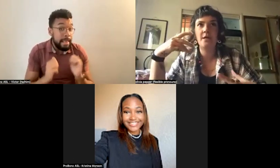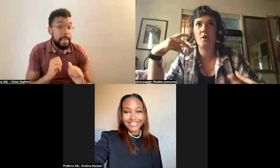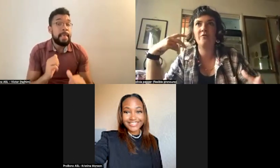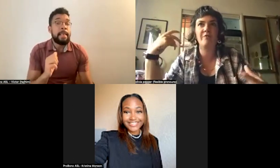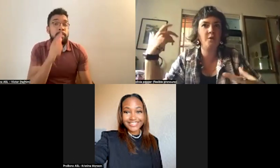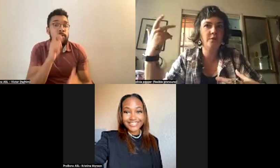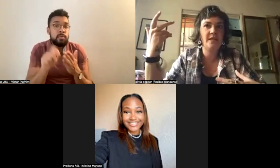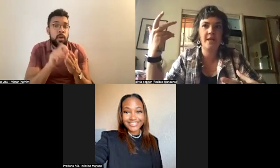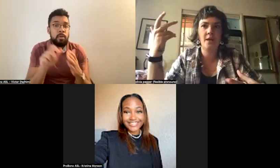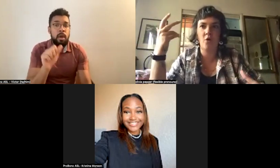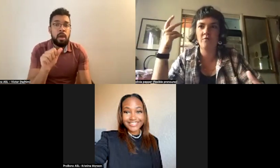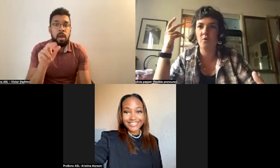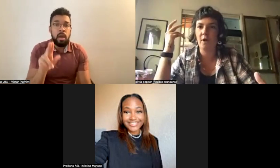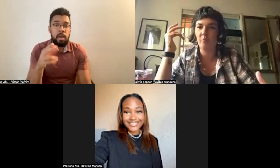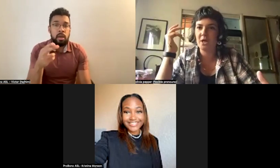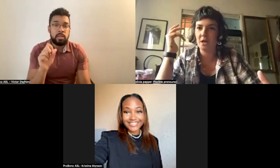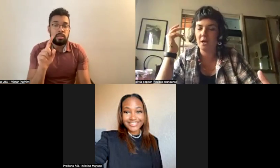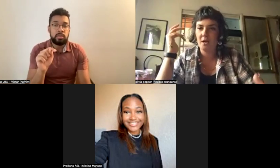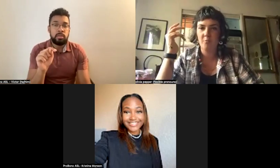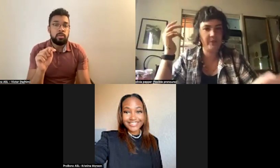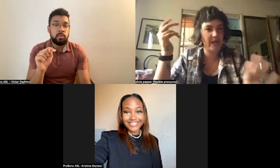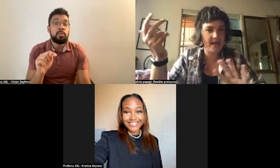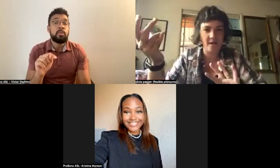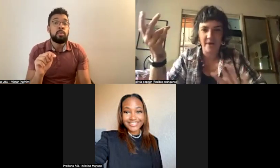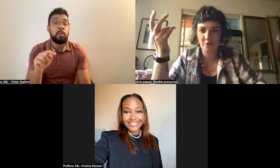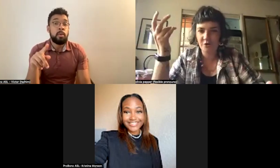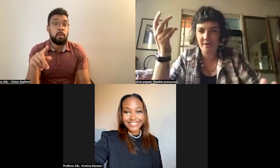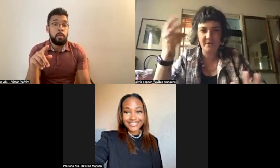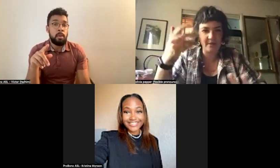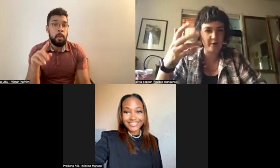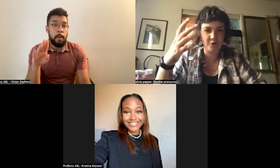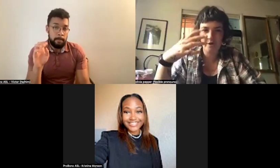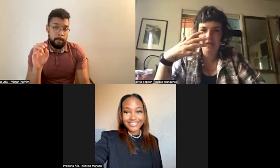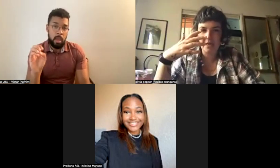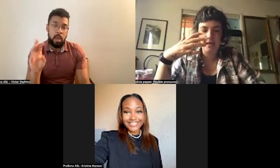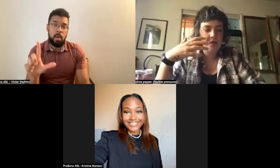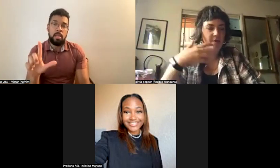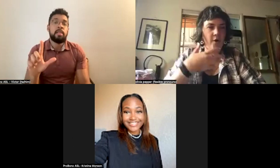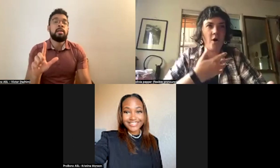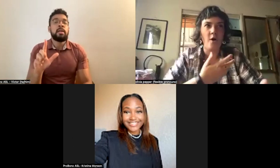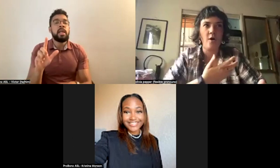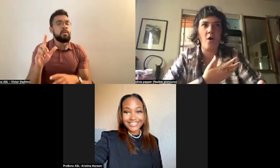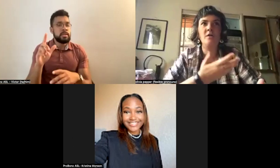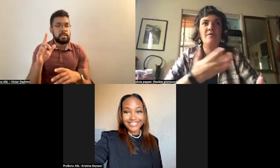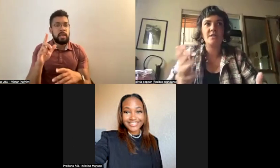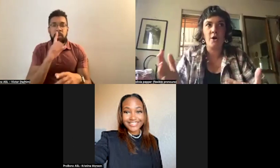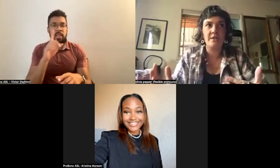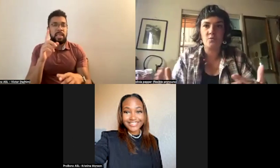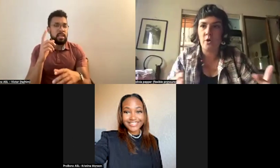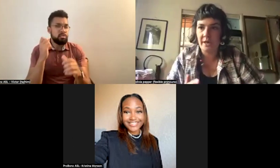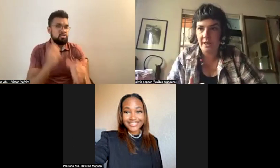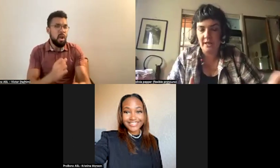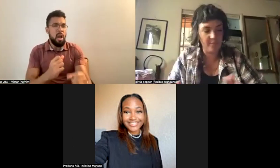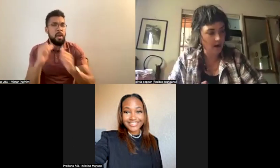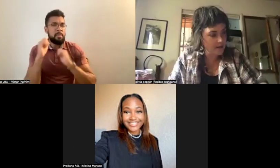confusing, overwhelming play about dreams, about dreaming. There are all of these artists